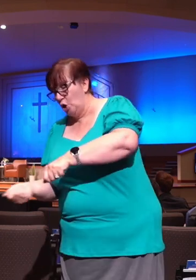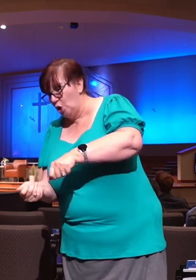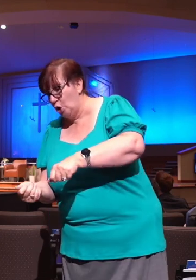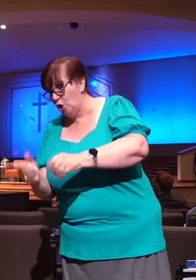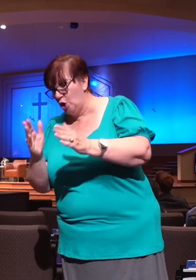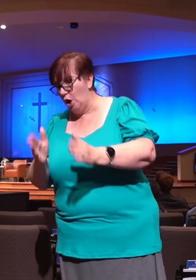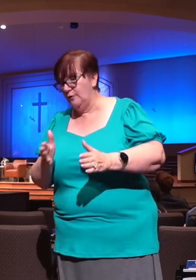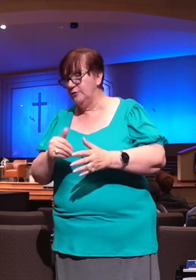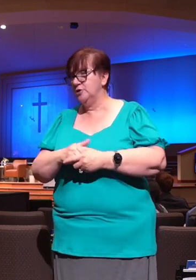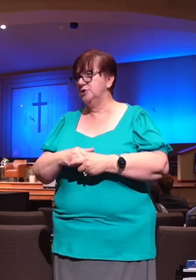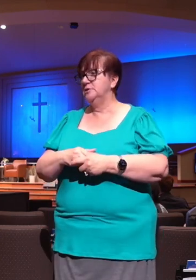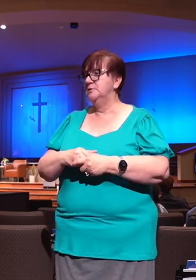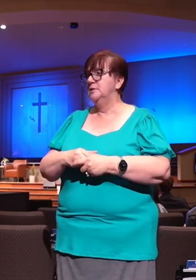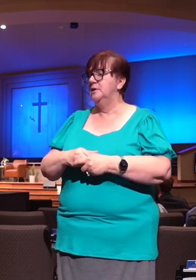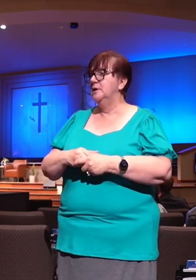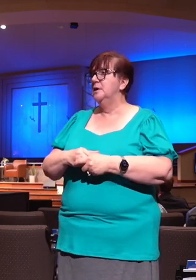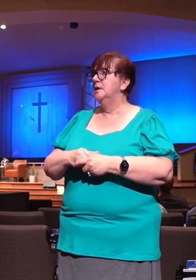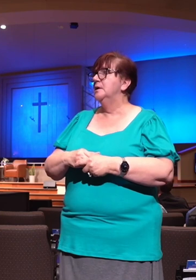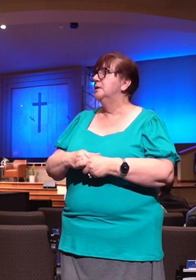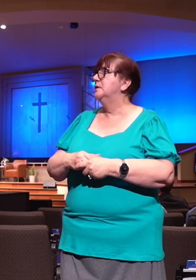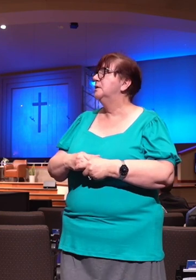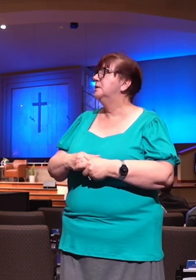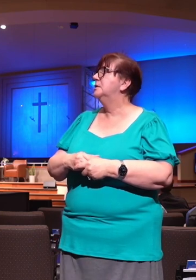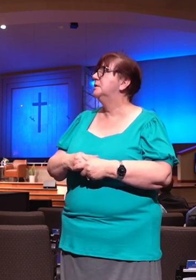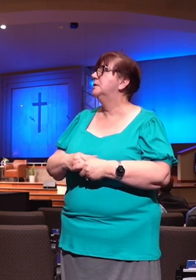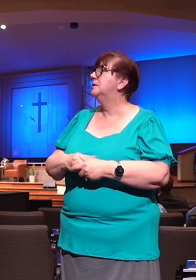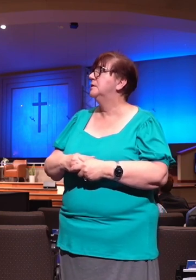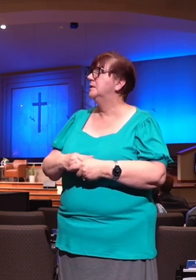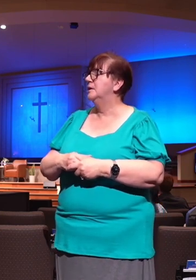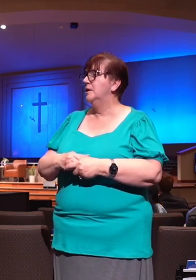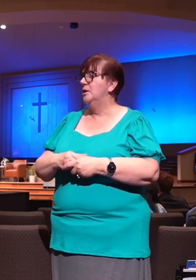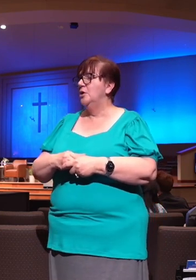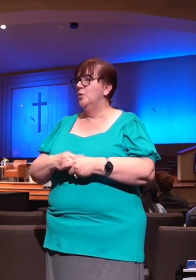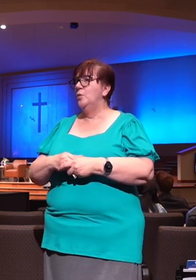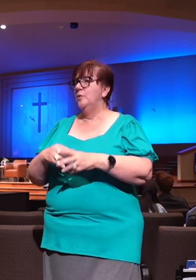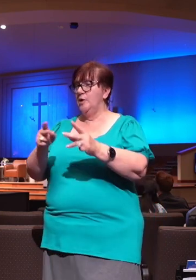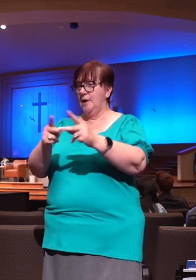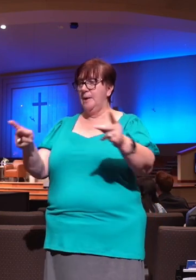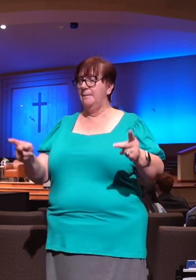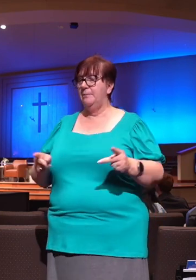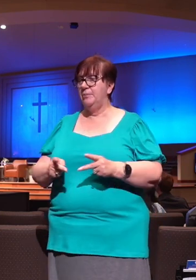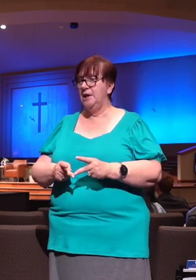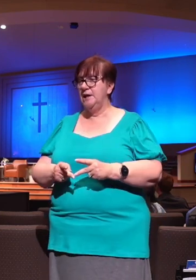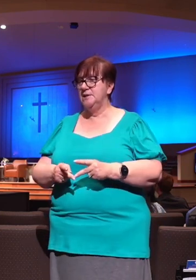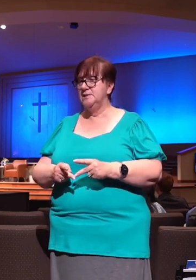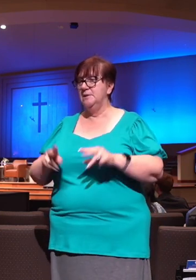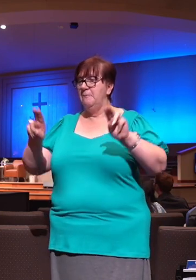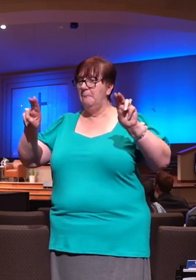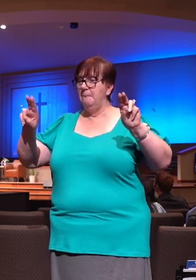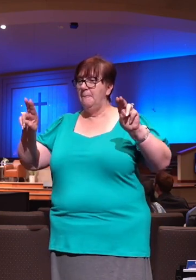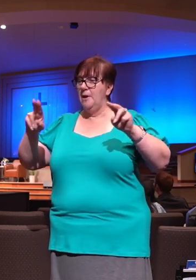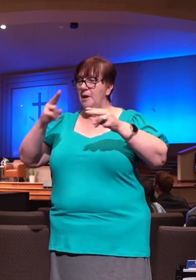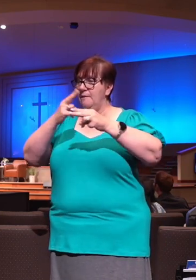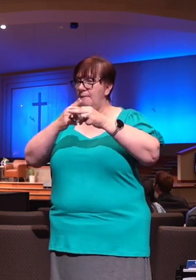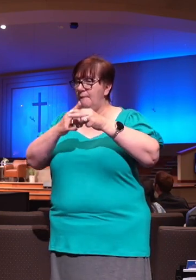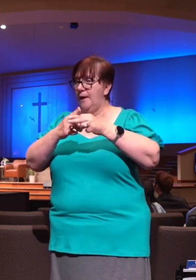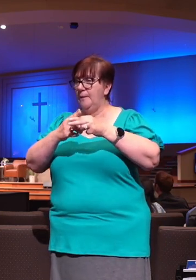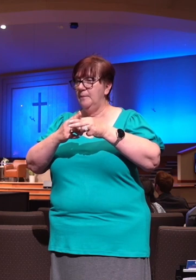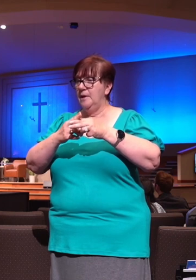back side of the course where Amen Corner is located. And I think this is the hole number 13. We walked in here, and it looked just as beautiful as this